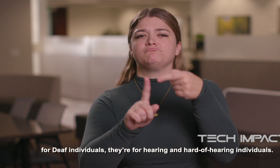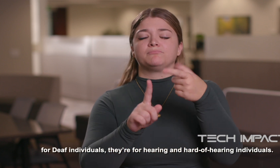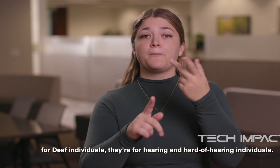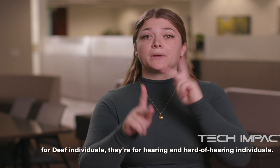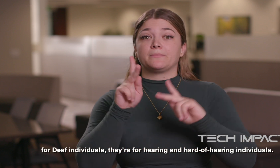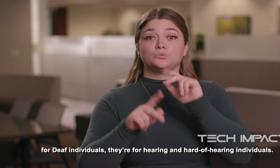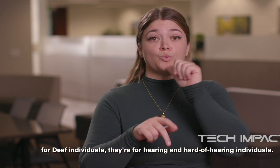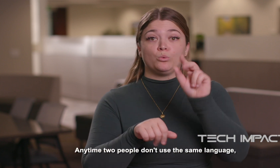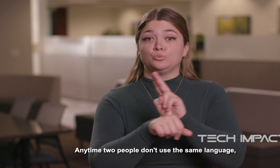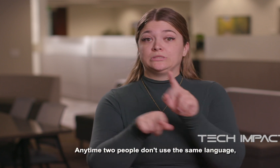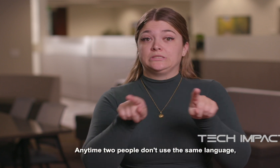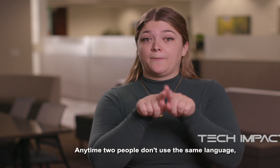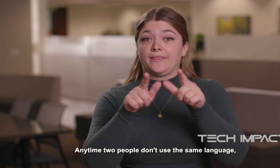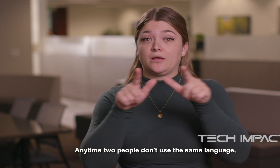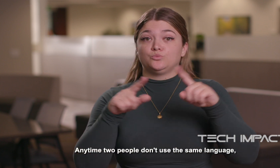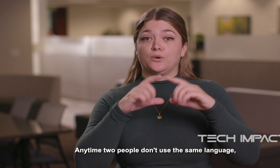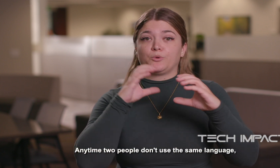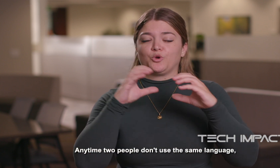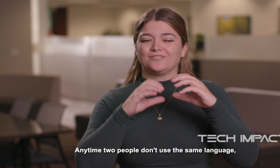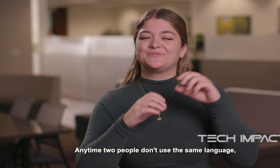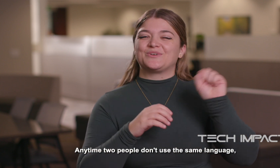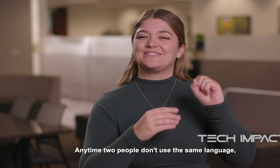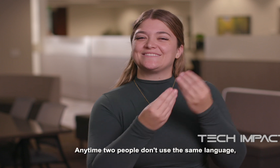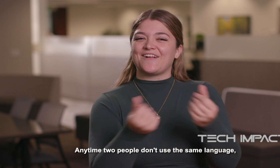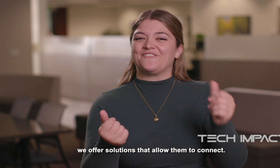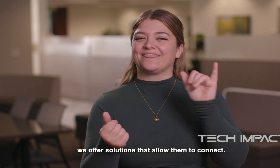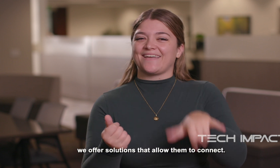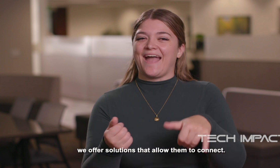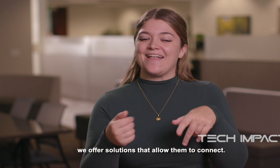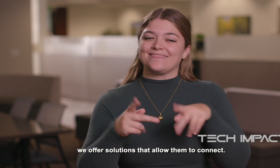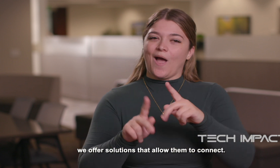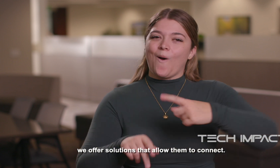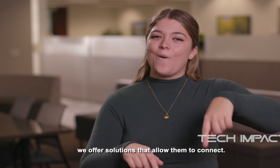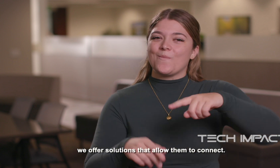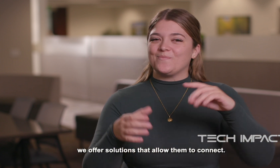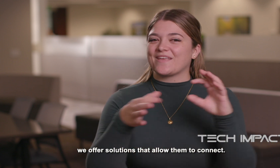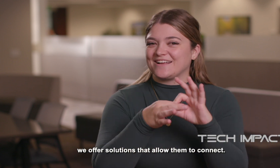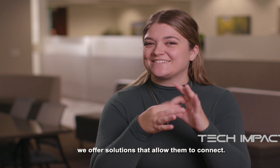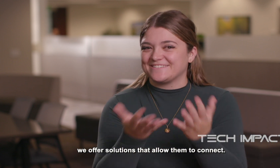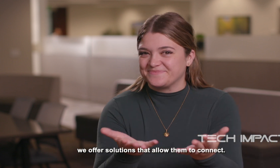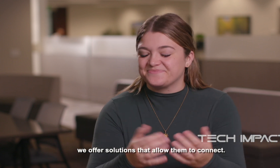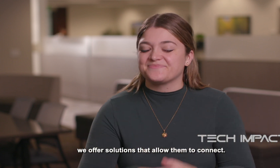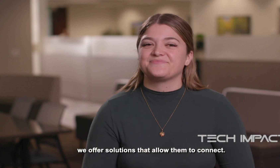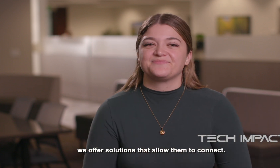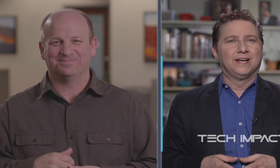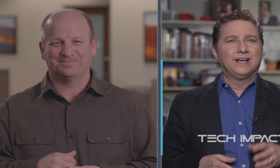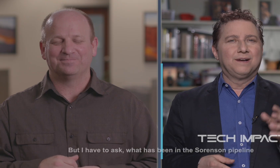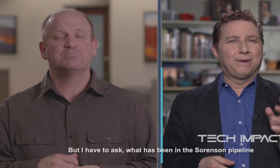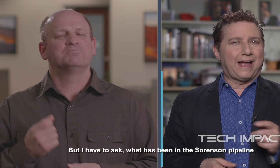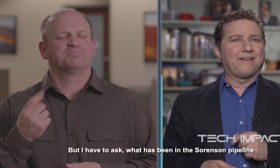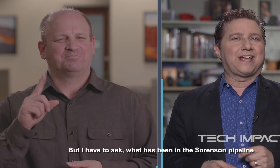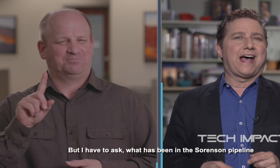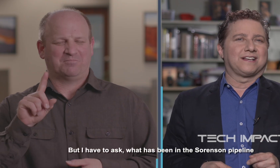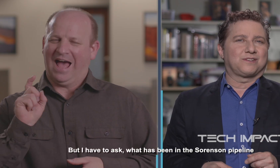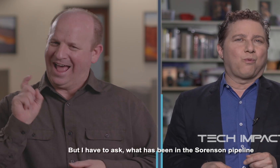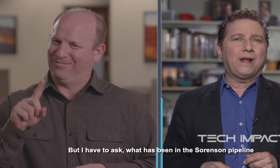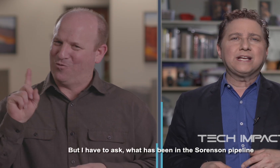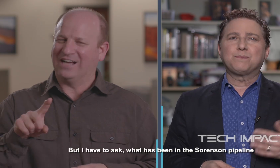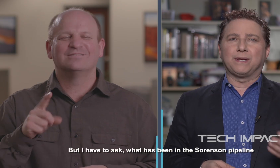individuals. Anytime two people don't use the same language, we offer solutions that allow them to connect. But I have to ask, what has been